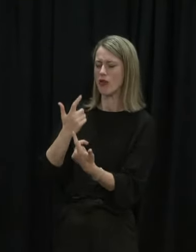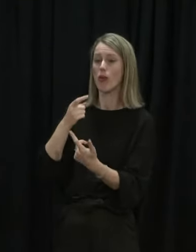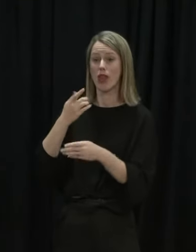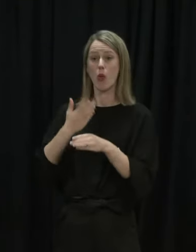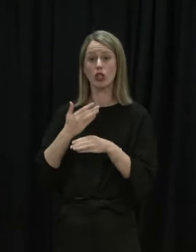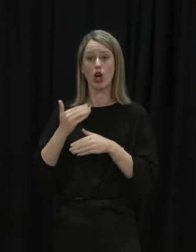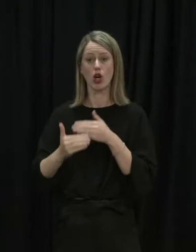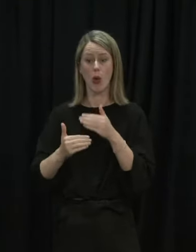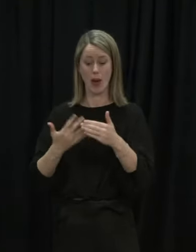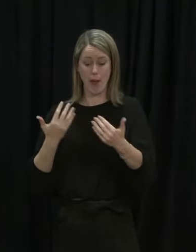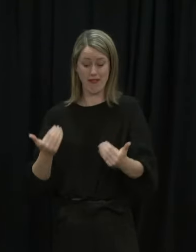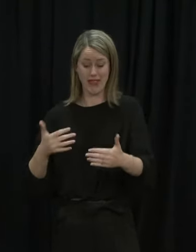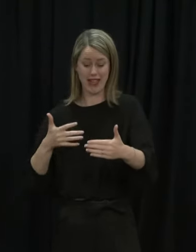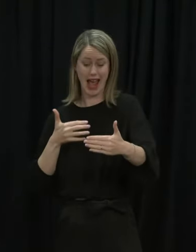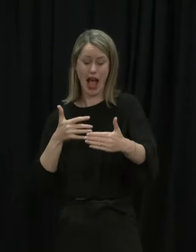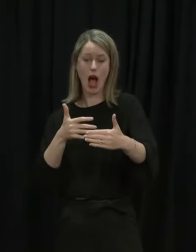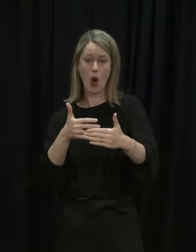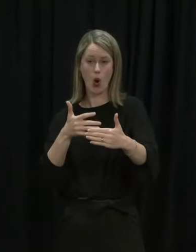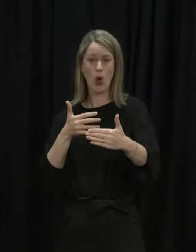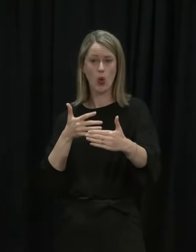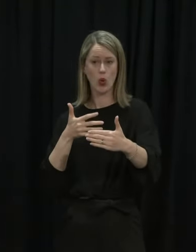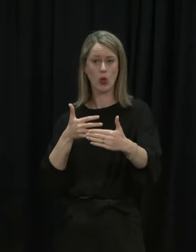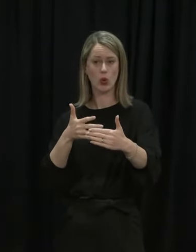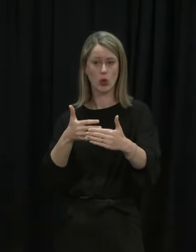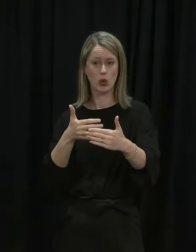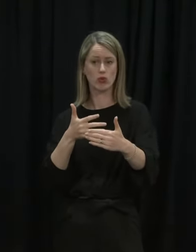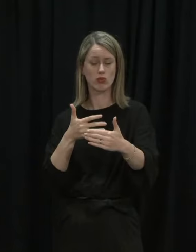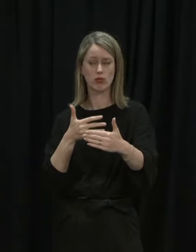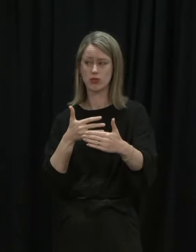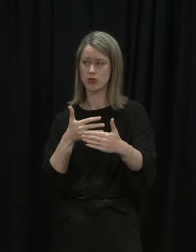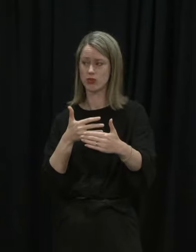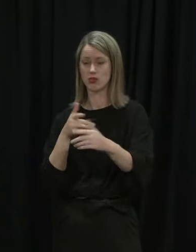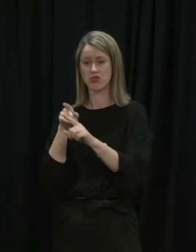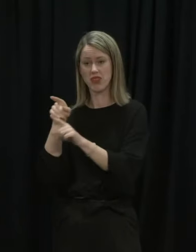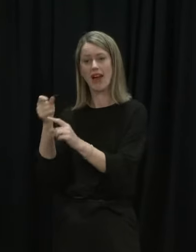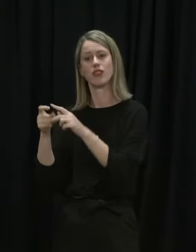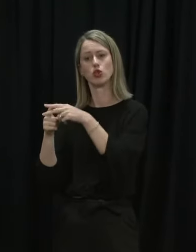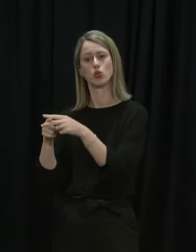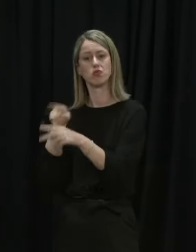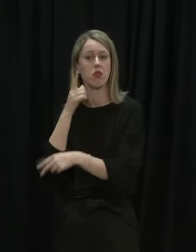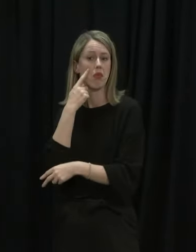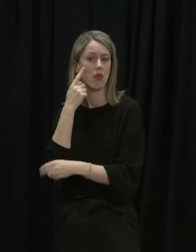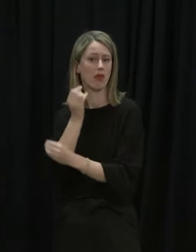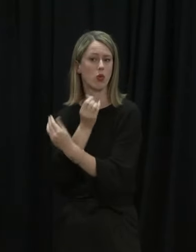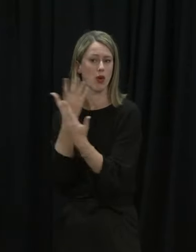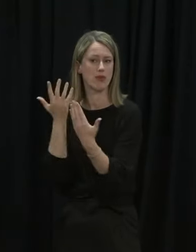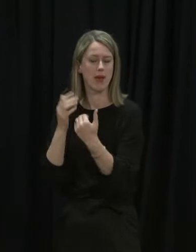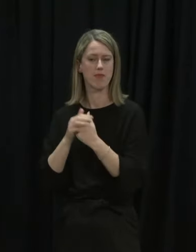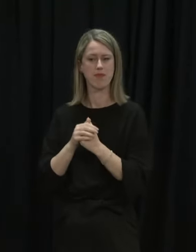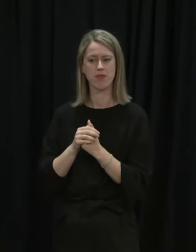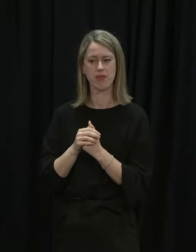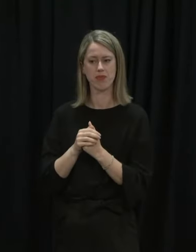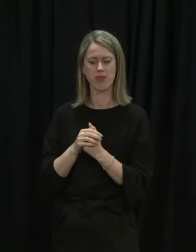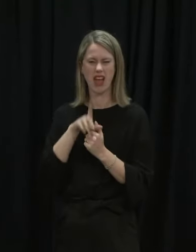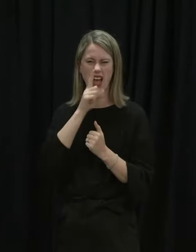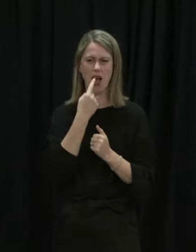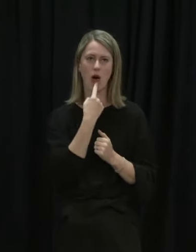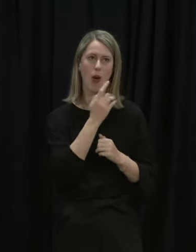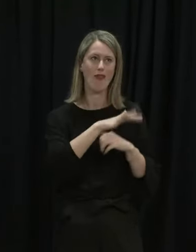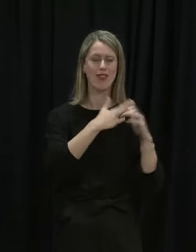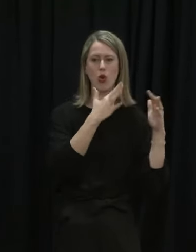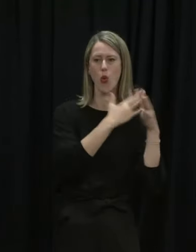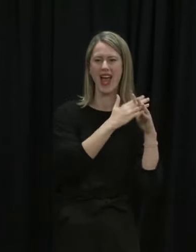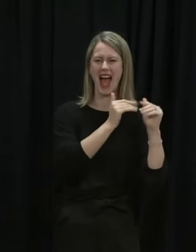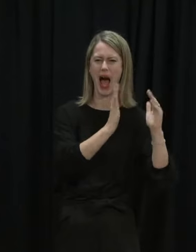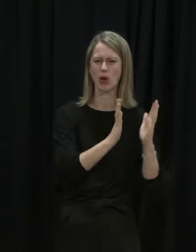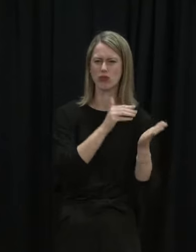progressing. In the meantime, as I say, there is actually a risk assessment tool and I'm not going to comment specifically on the warehouse but